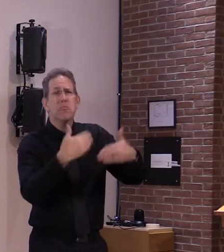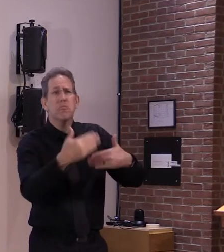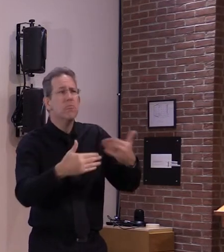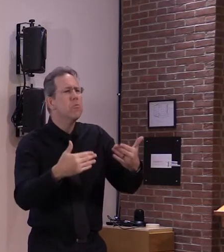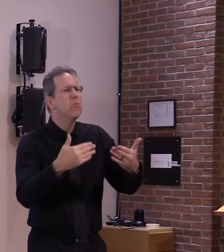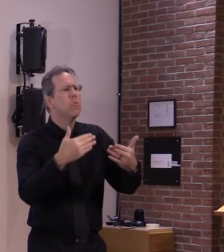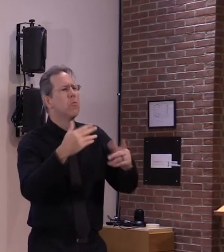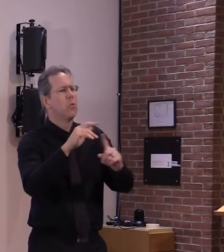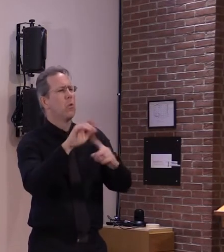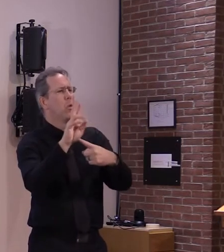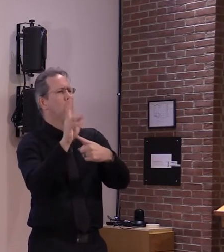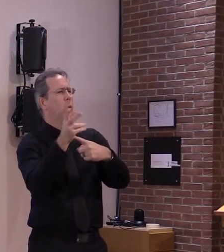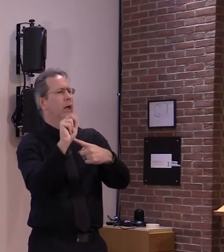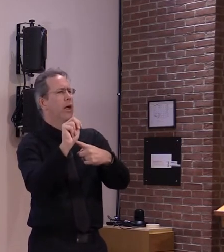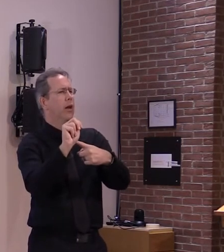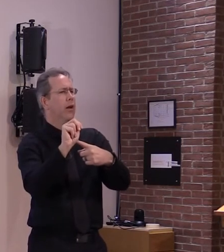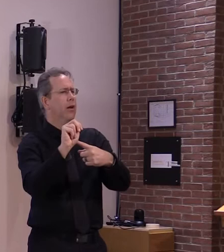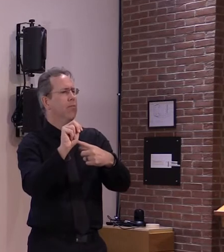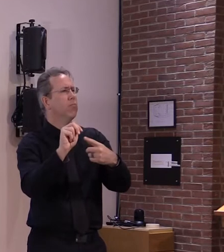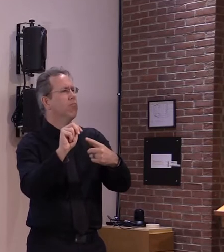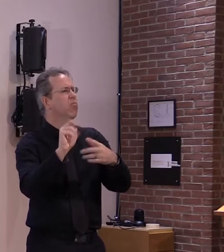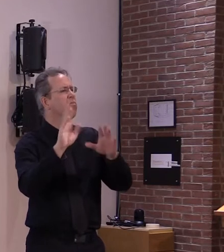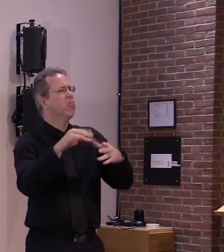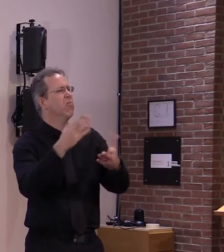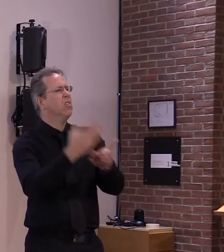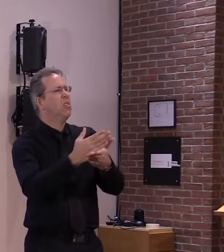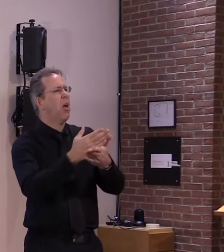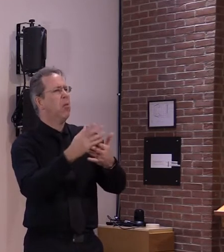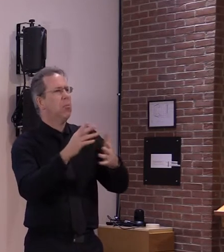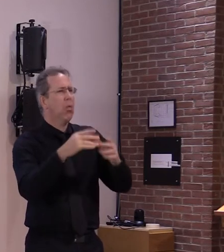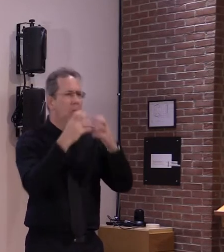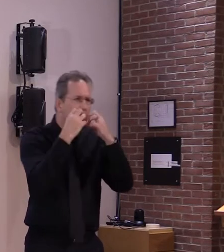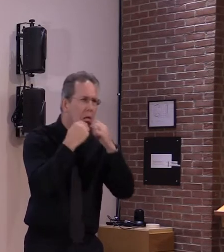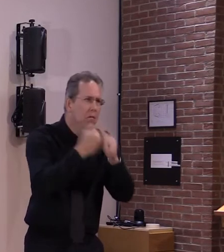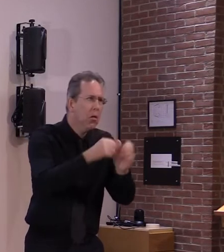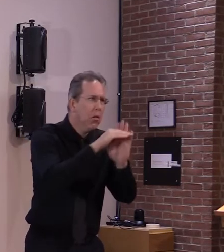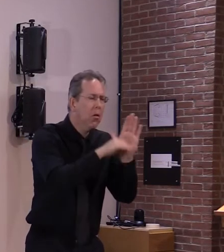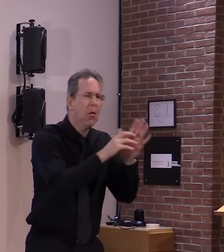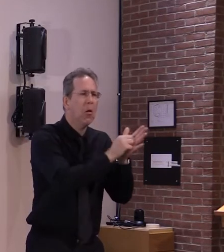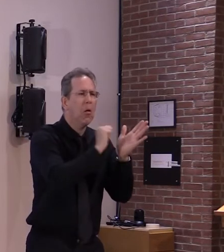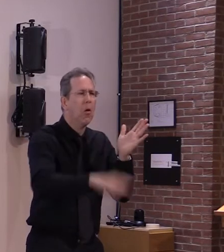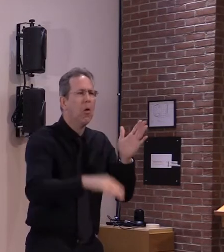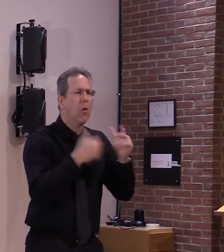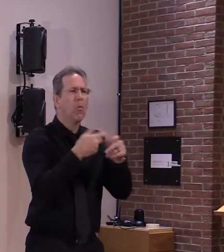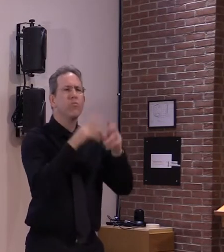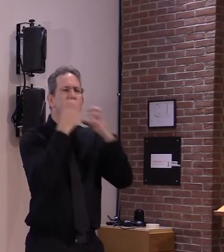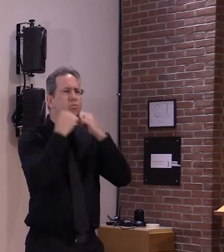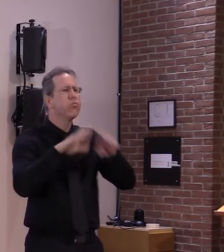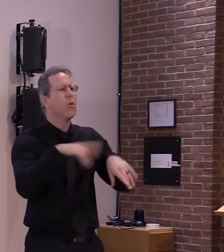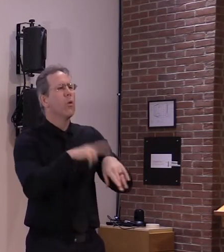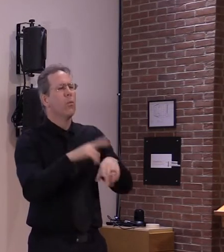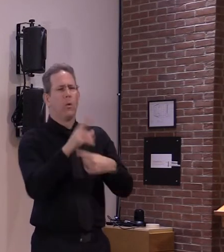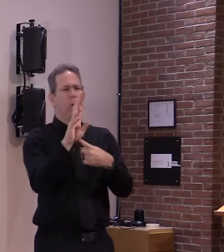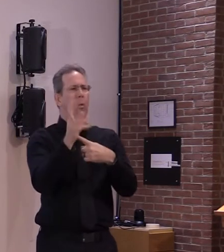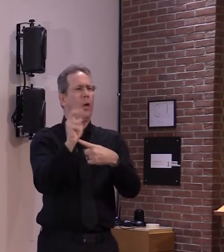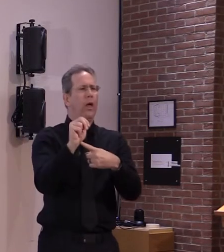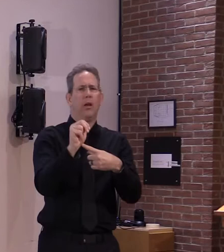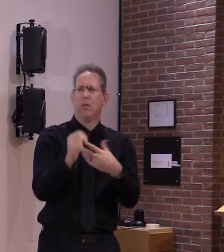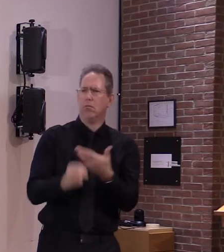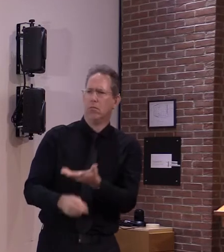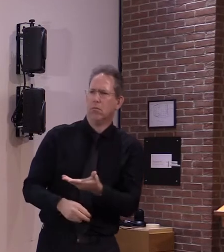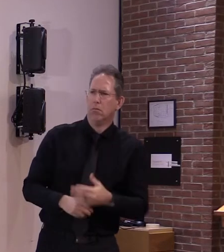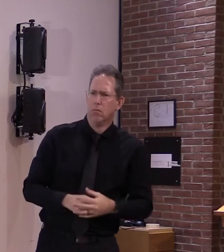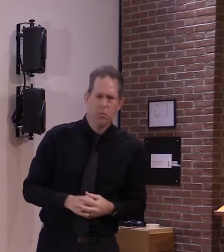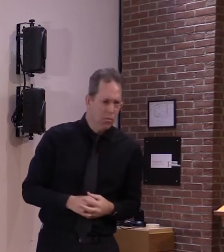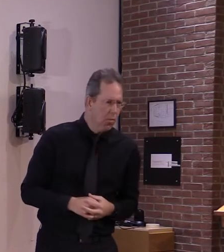community is talking about the fall to be honest um not the point in time when everyone will have been